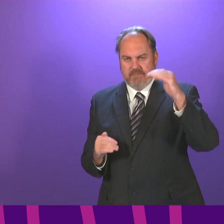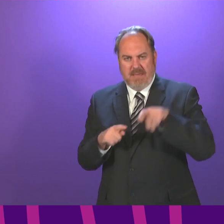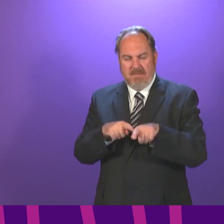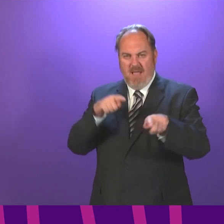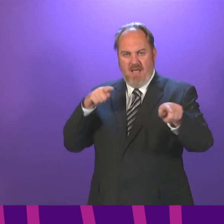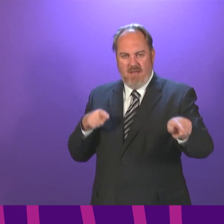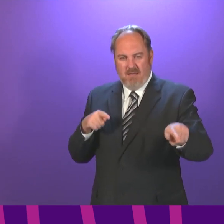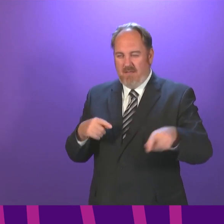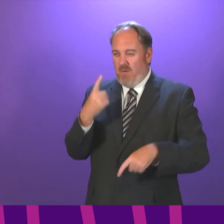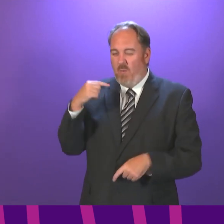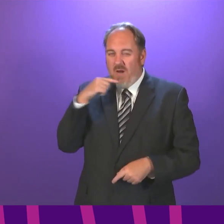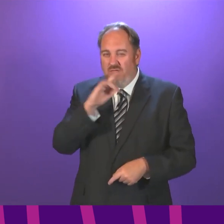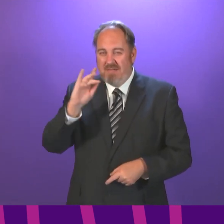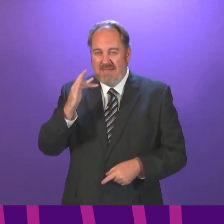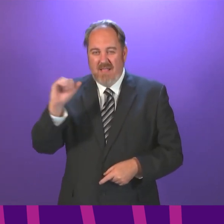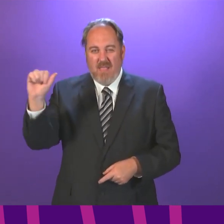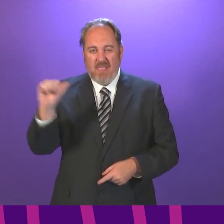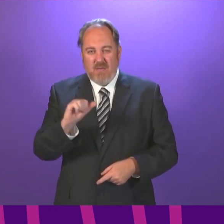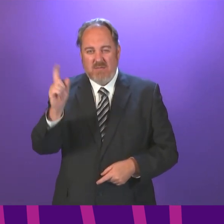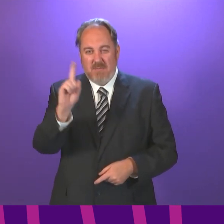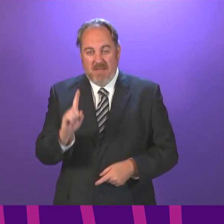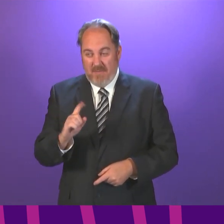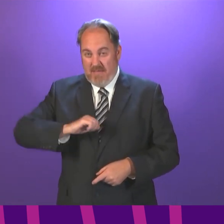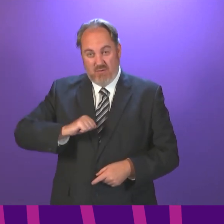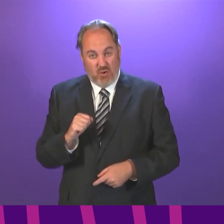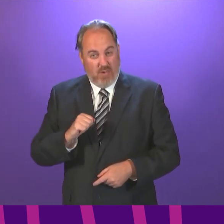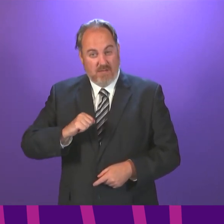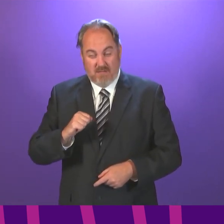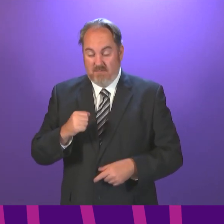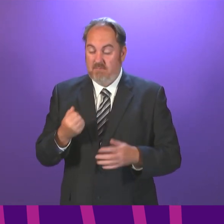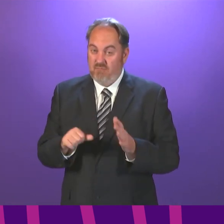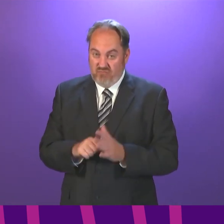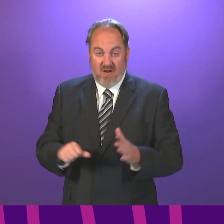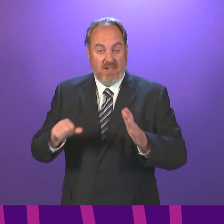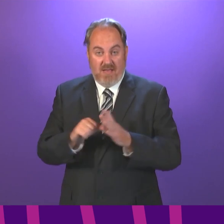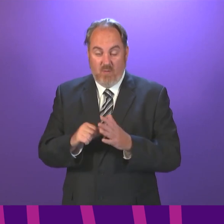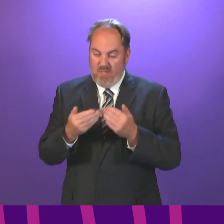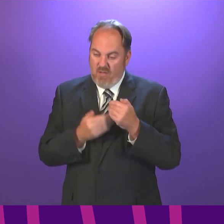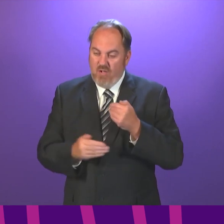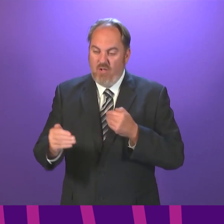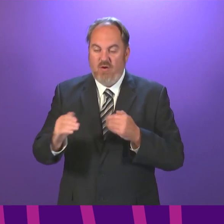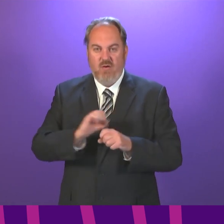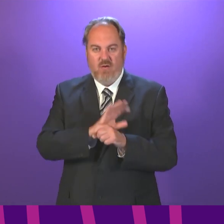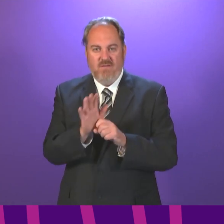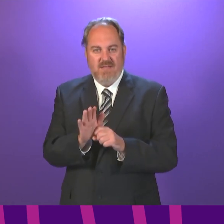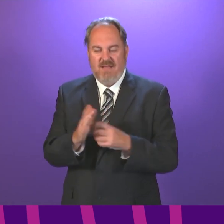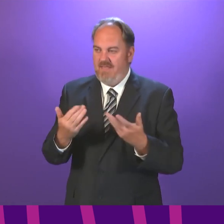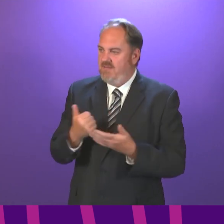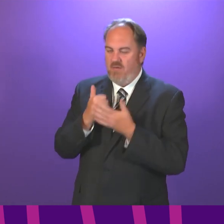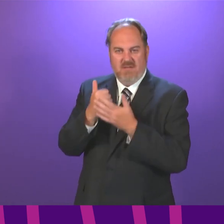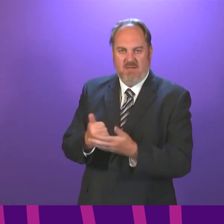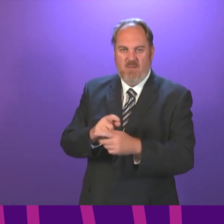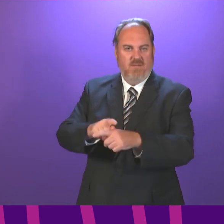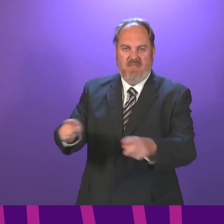110,000 people suffering from long COVID, including children, and they are simply not getting the support and treatment